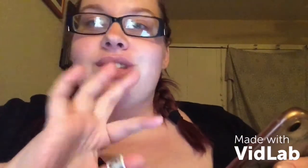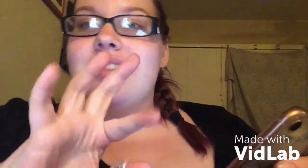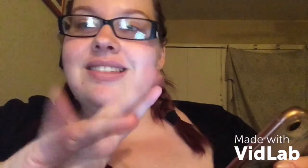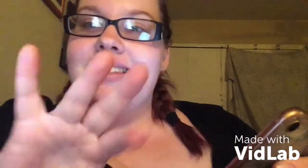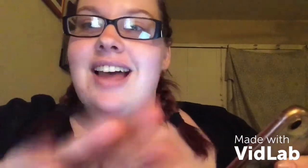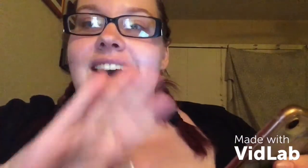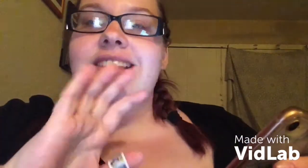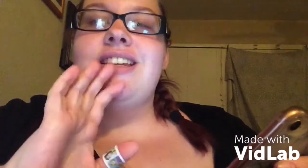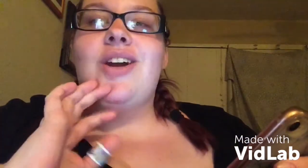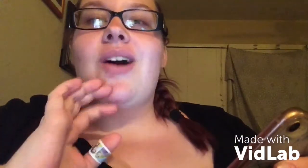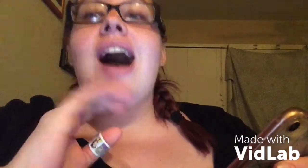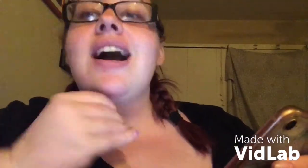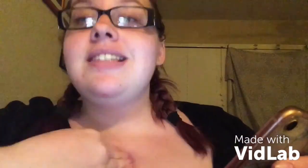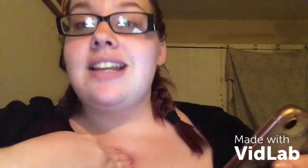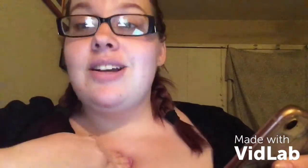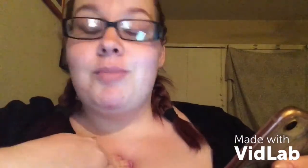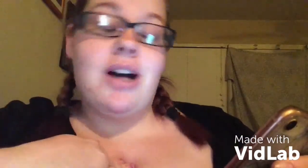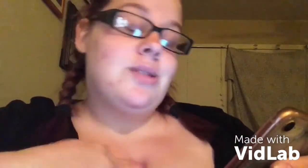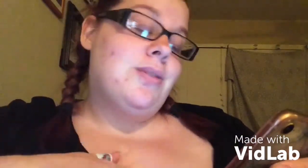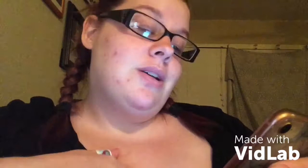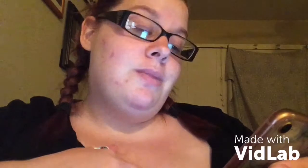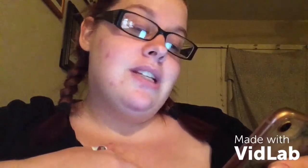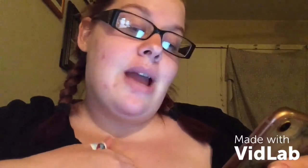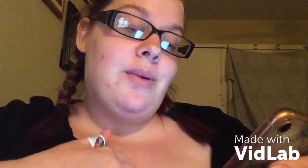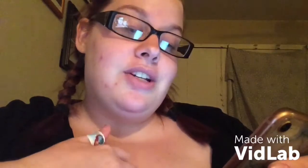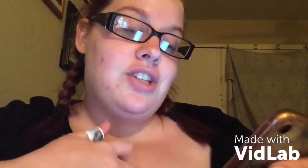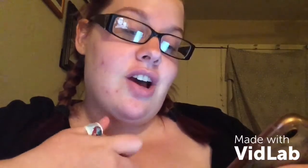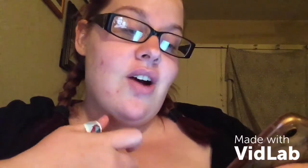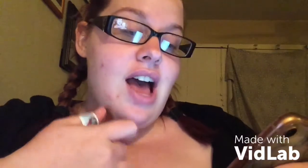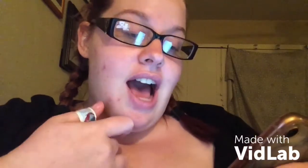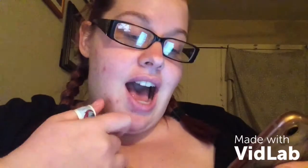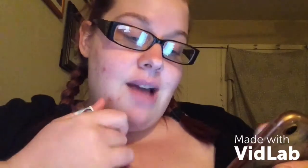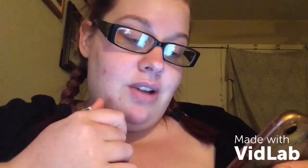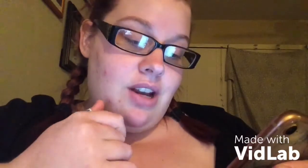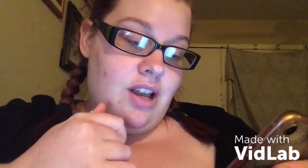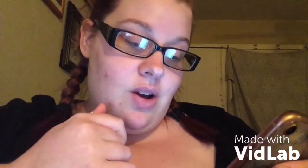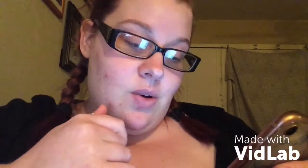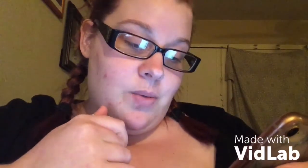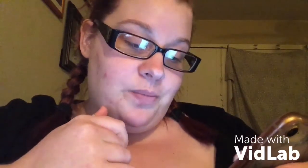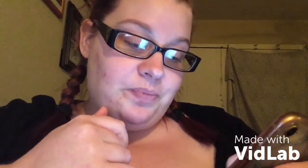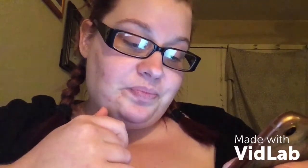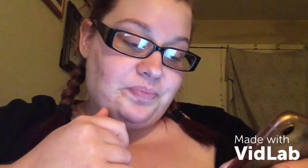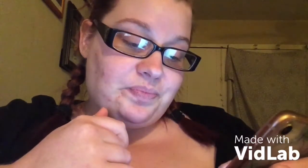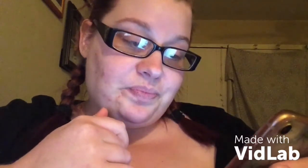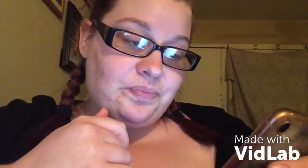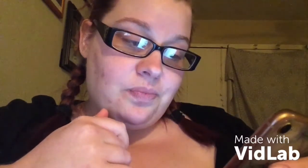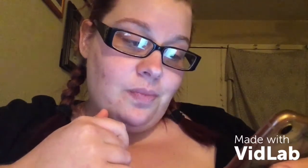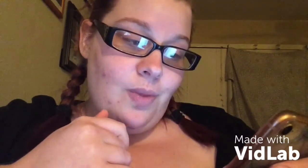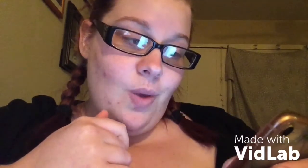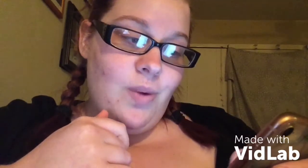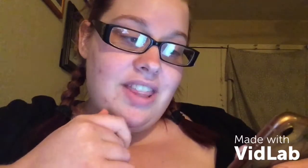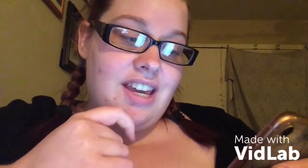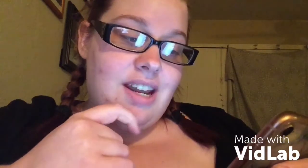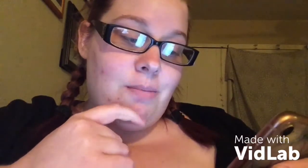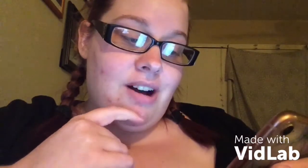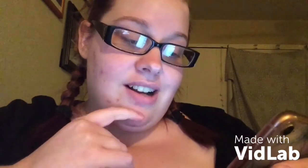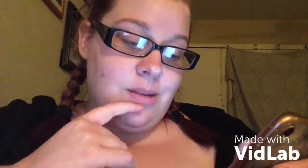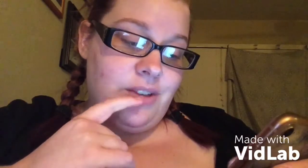sides, you know, I said it possibly could be a sandwich. So, I'm going to go with that it possibly